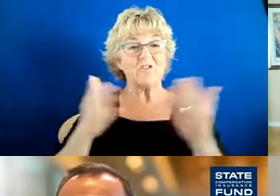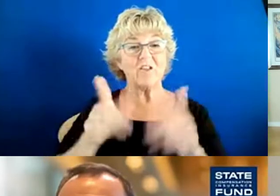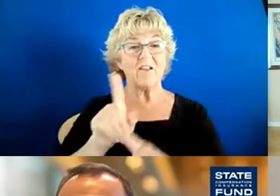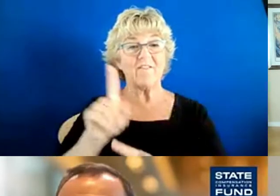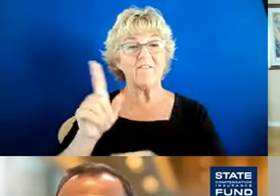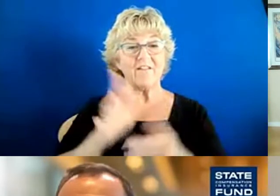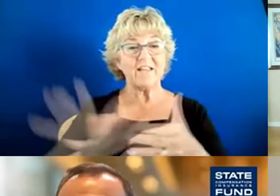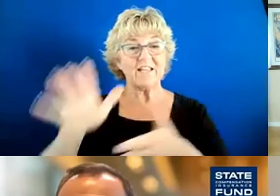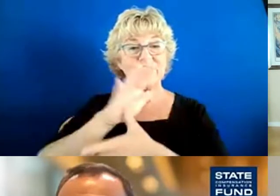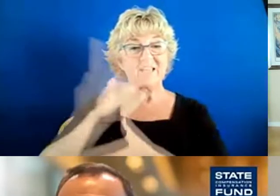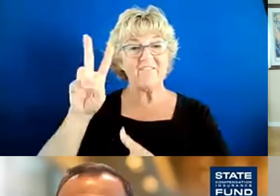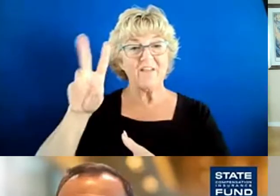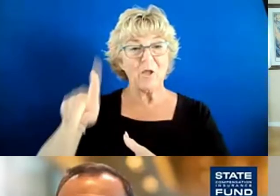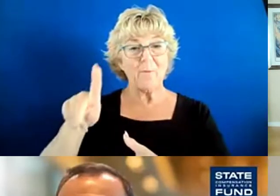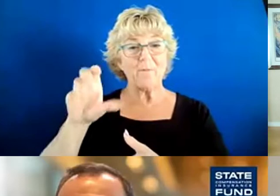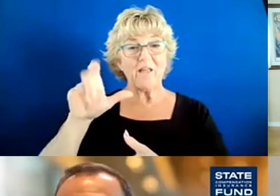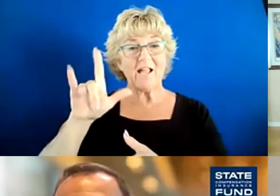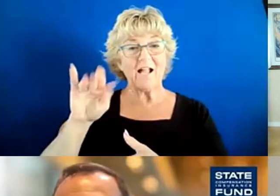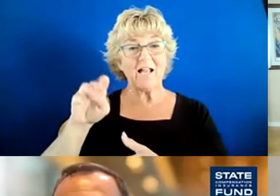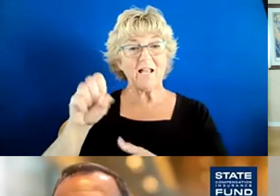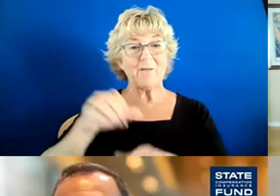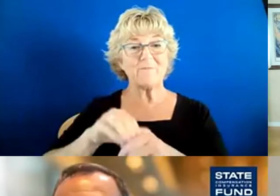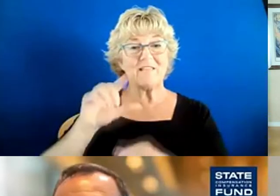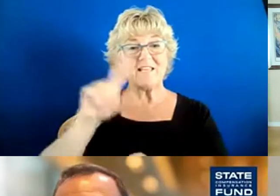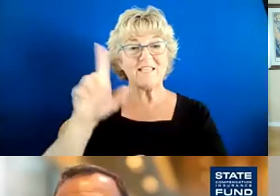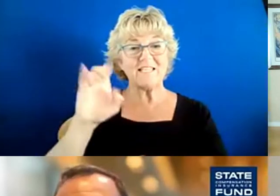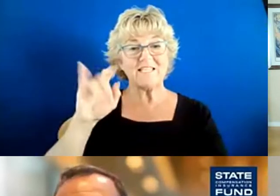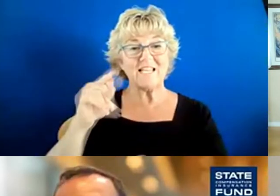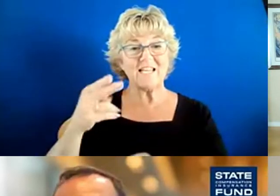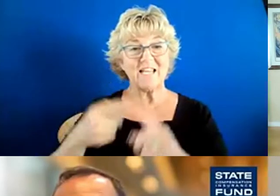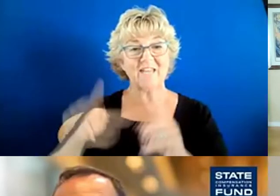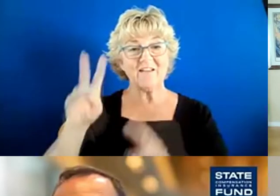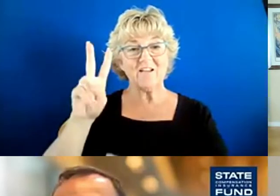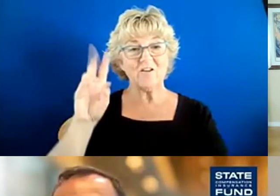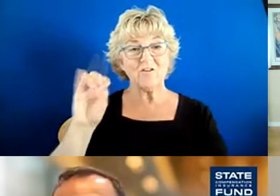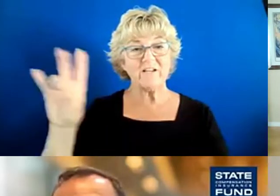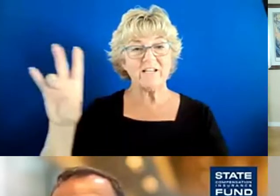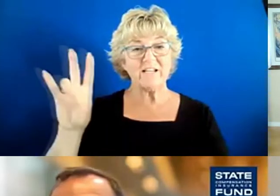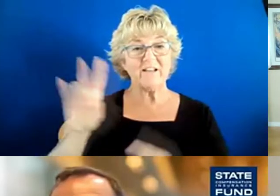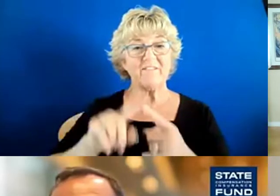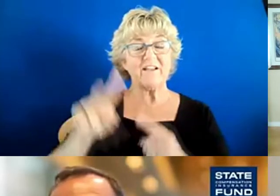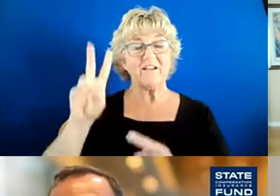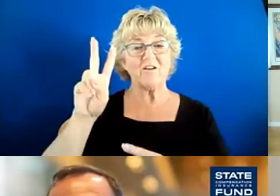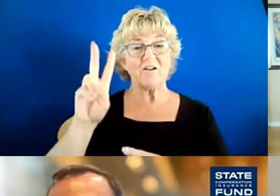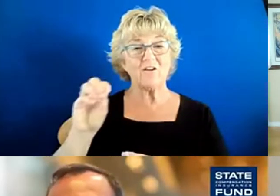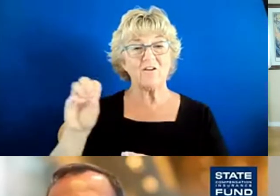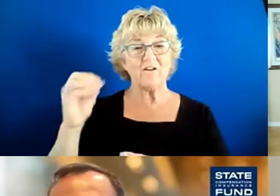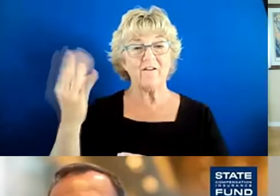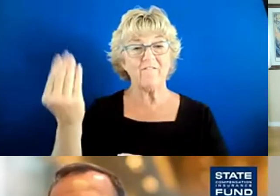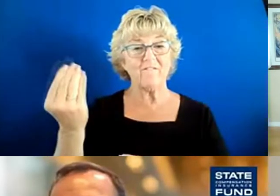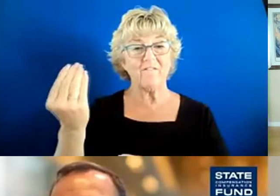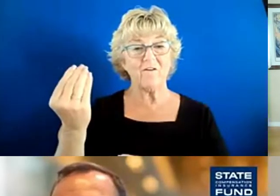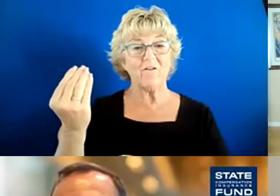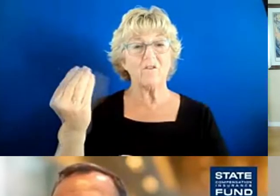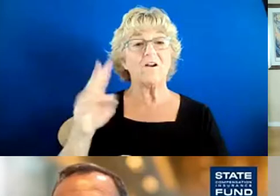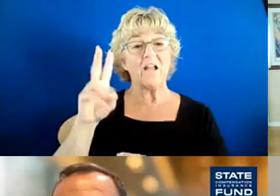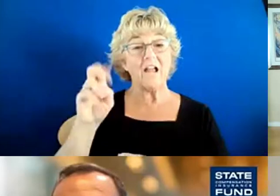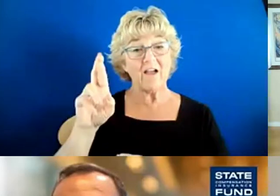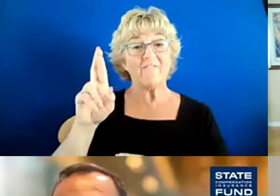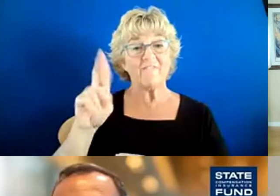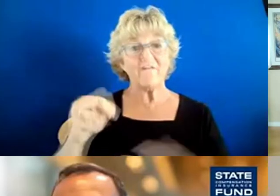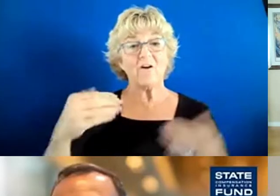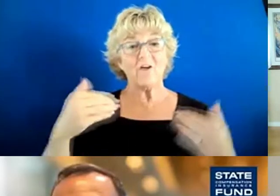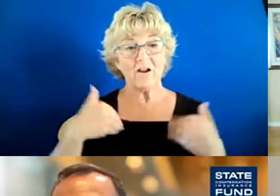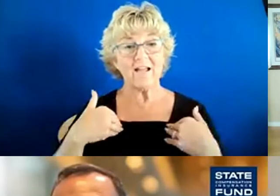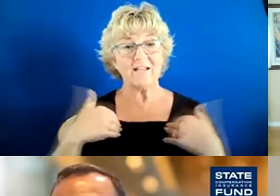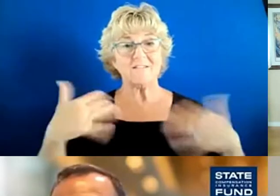senior VP, claims at Zenith Insurance from 2007 to 2014. Vern has